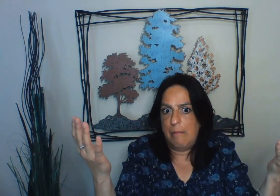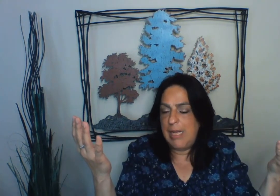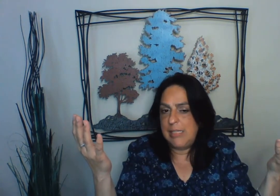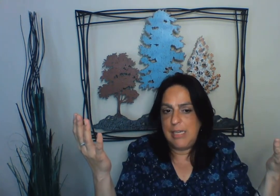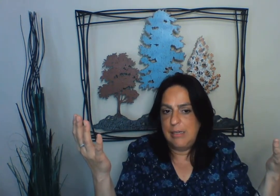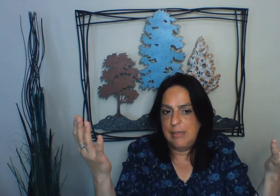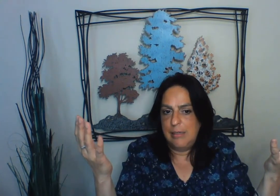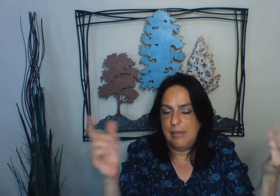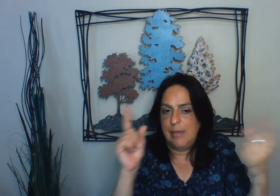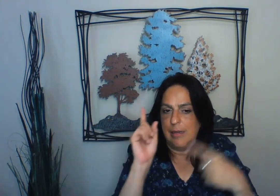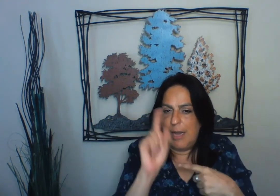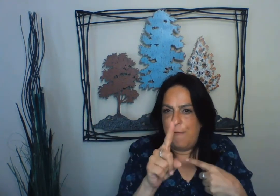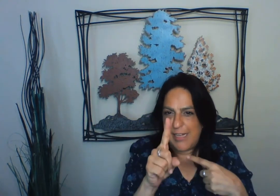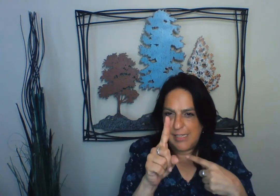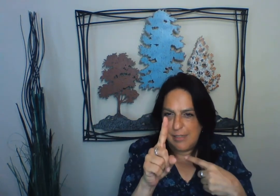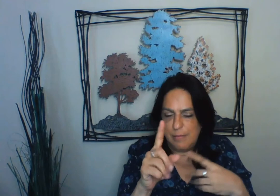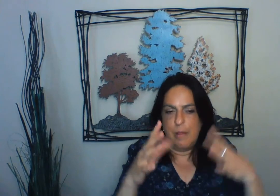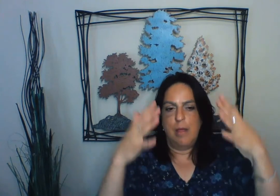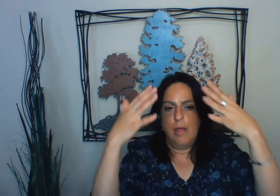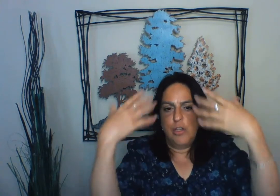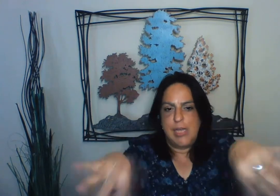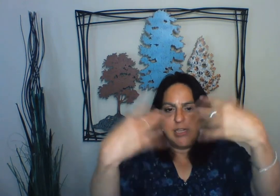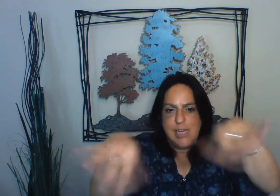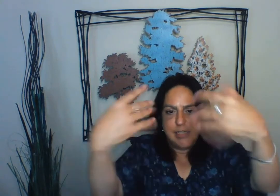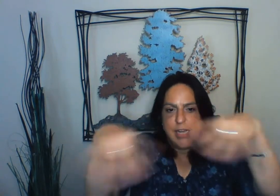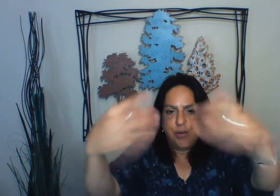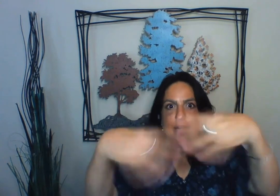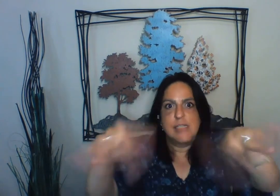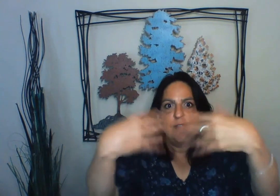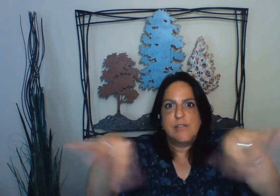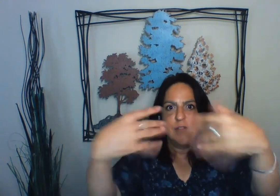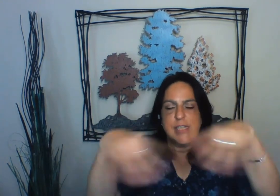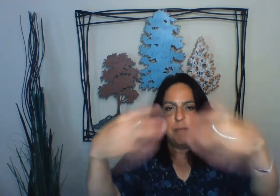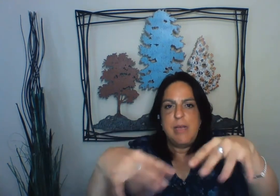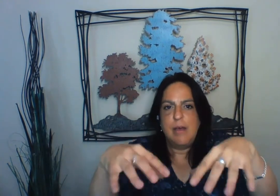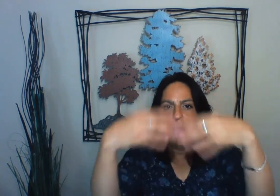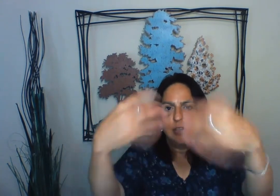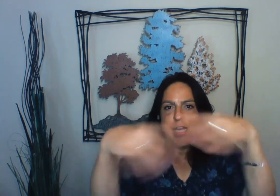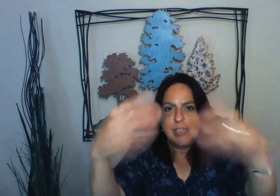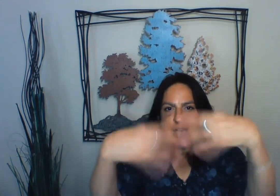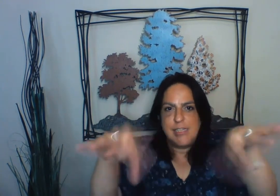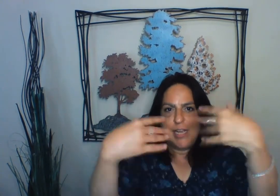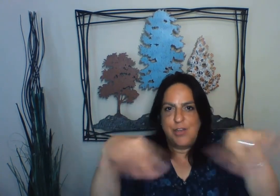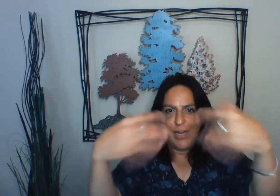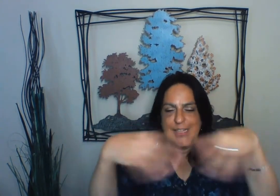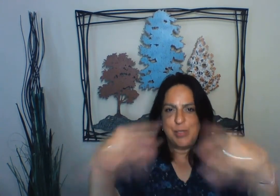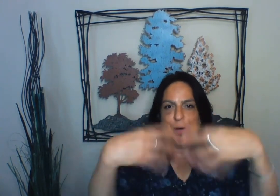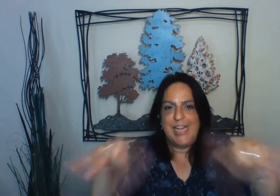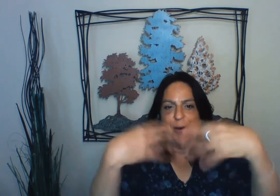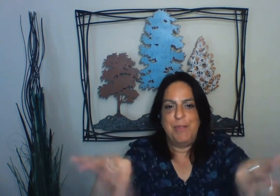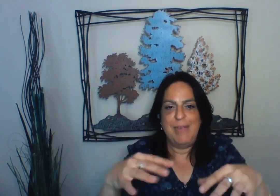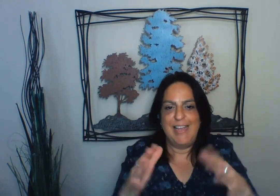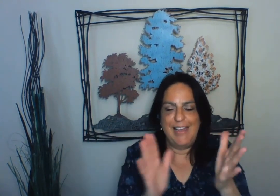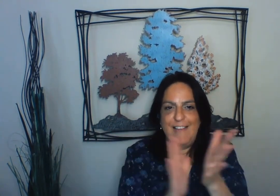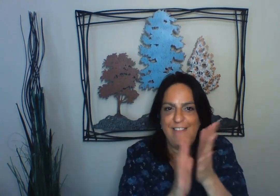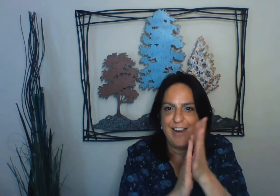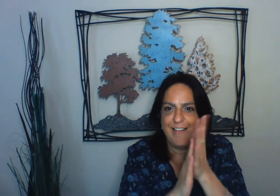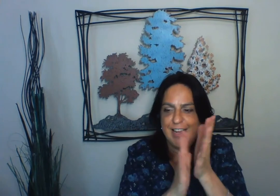Easy. Now fast. Shake, shake, shake your hands. As fast as fast can be. Shake, shake, shake your hands. Do it now with me. Very